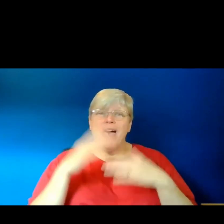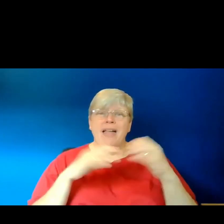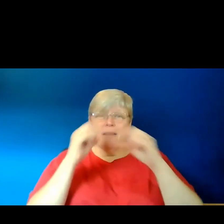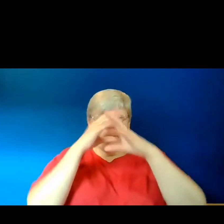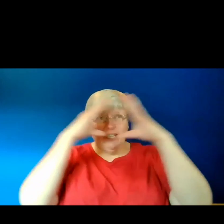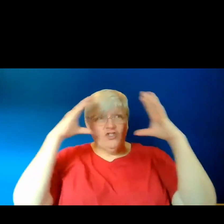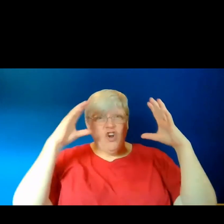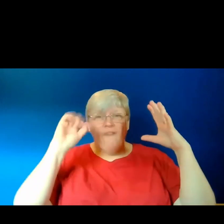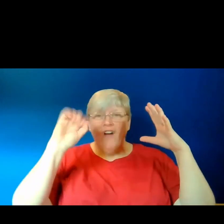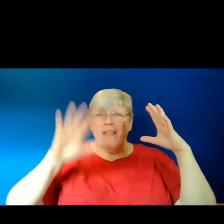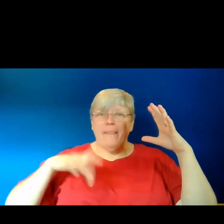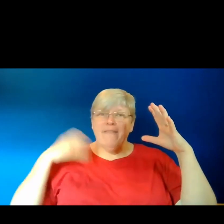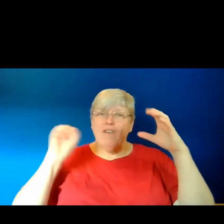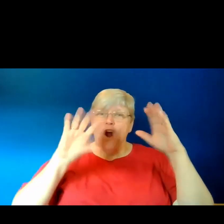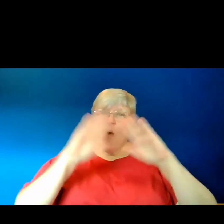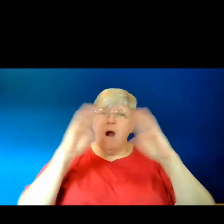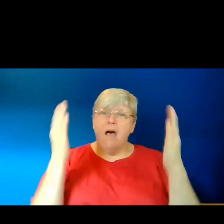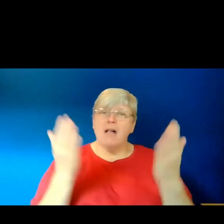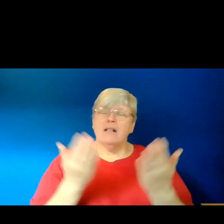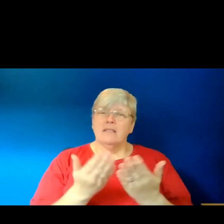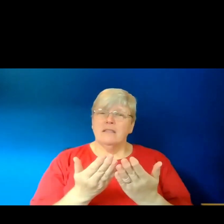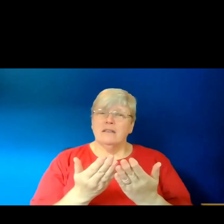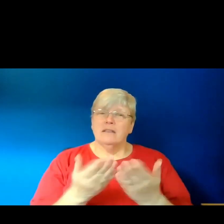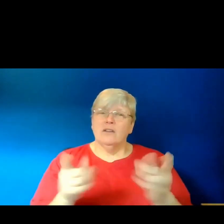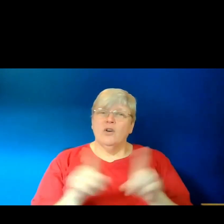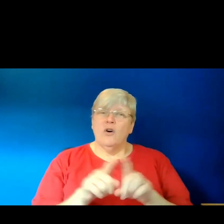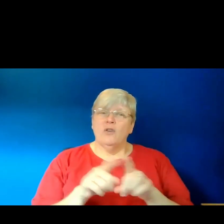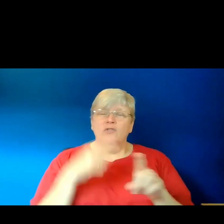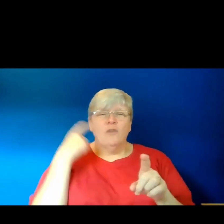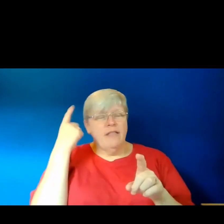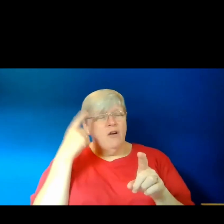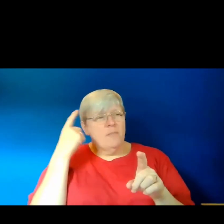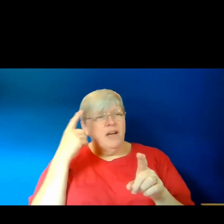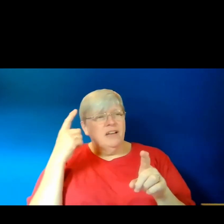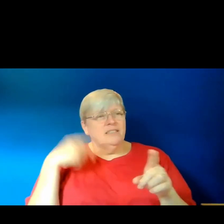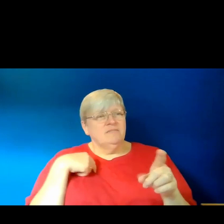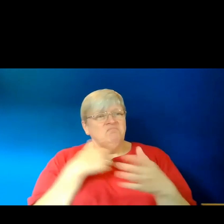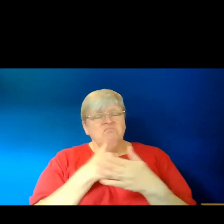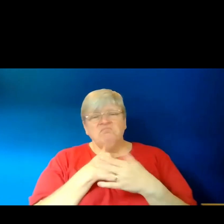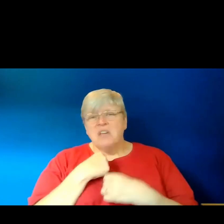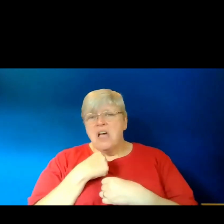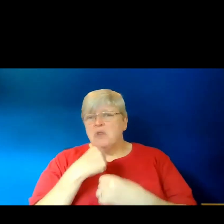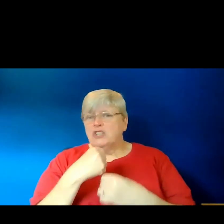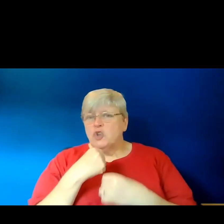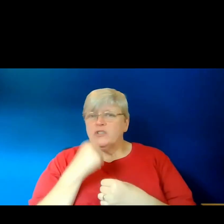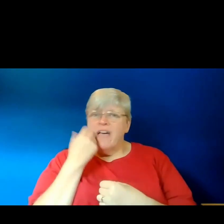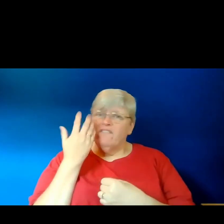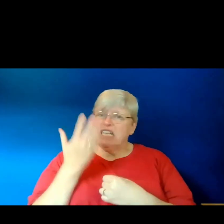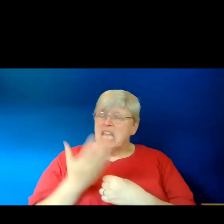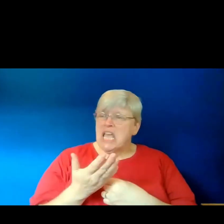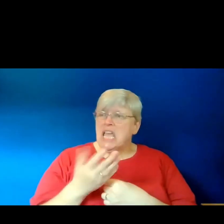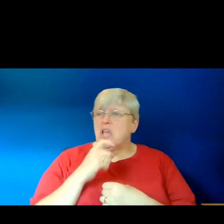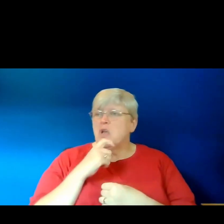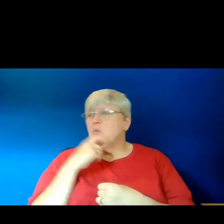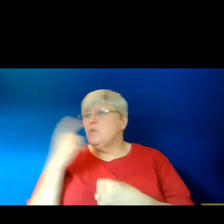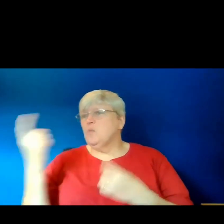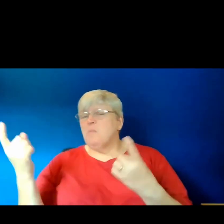her life and her world. So I also thought about what rituals she might have undertaken each day, and who she might have